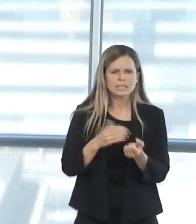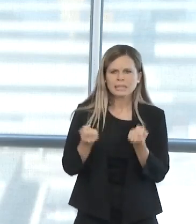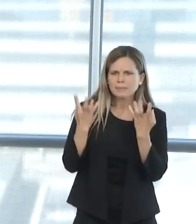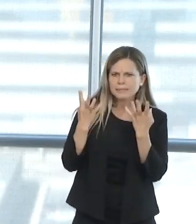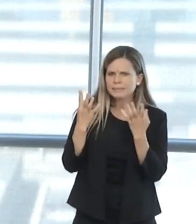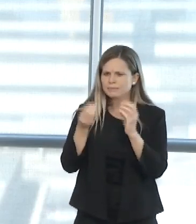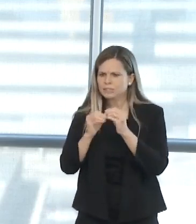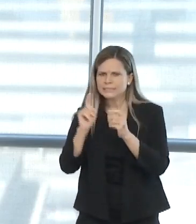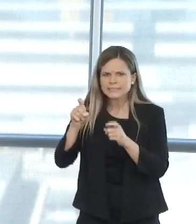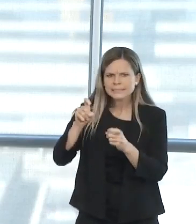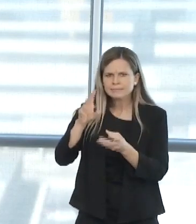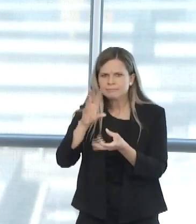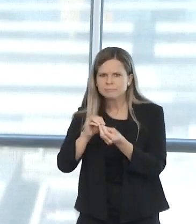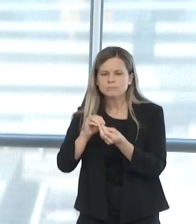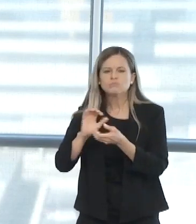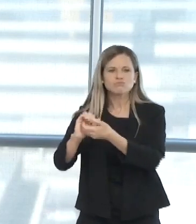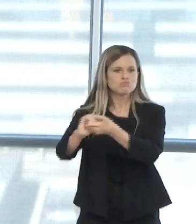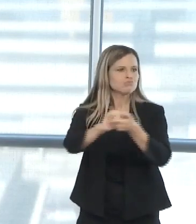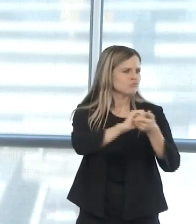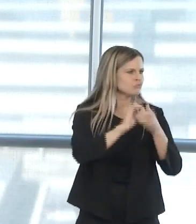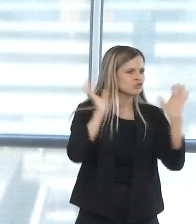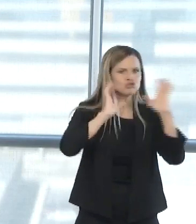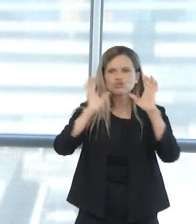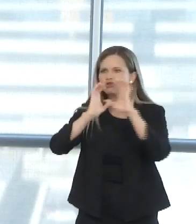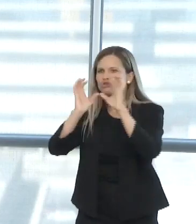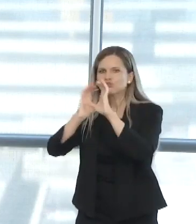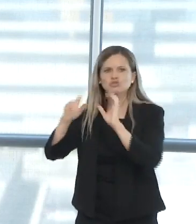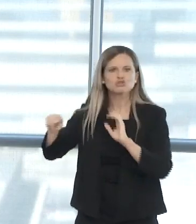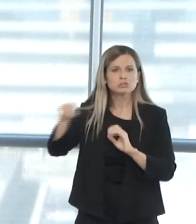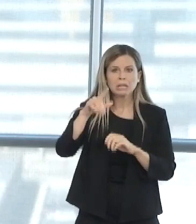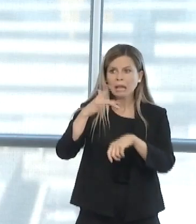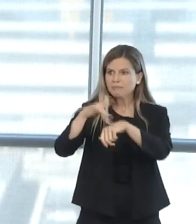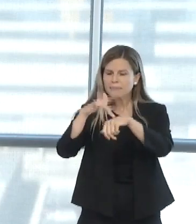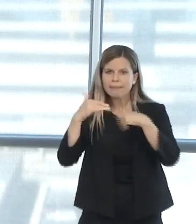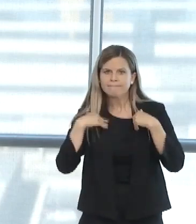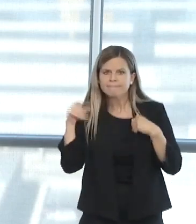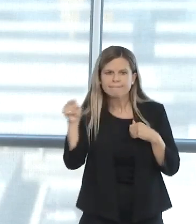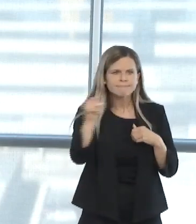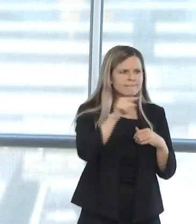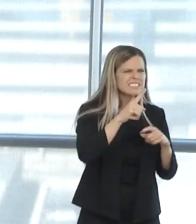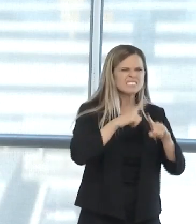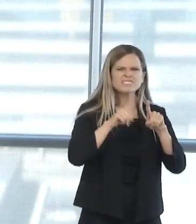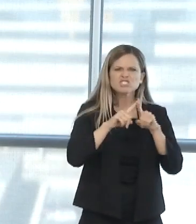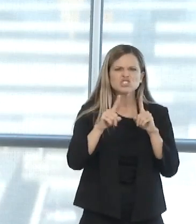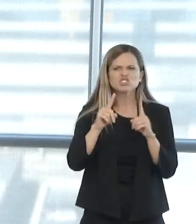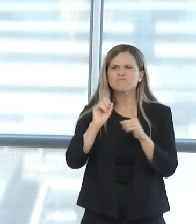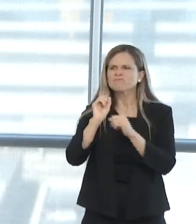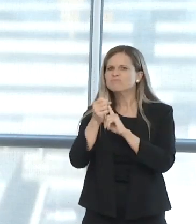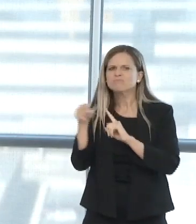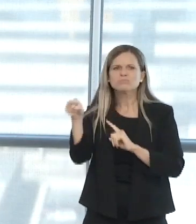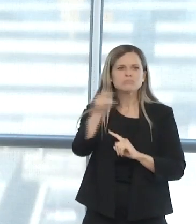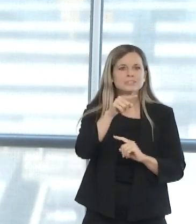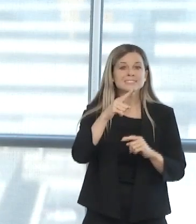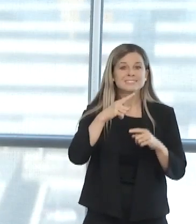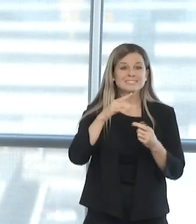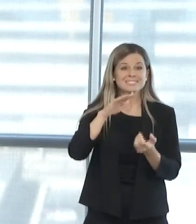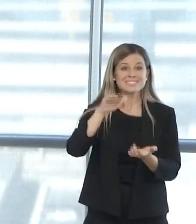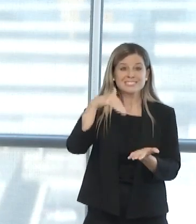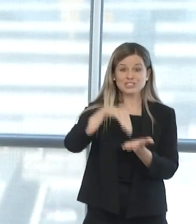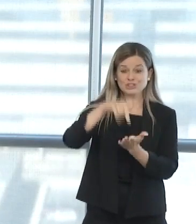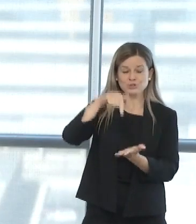assess the availability of manpower across multiple care settings in the Oklahoma, central Oklahoma area.